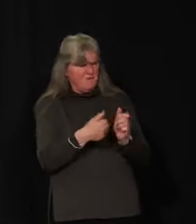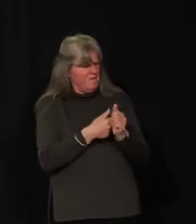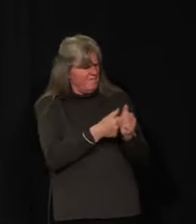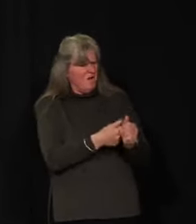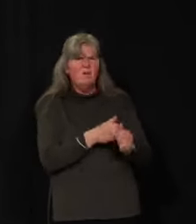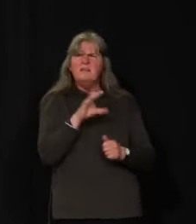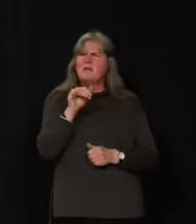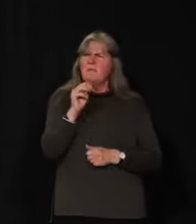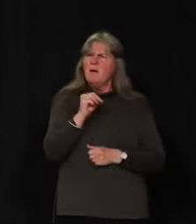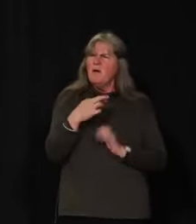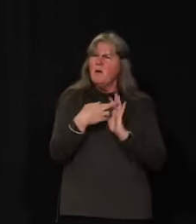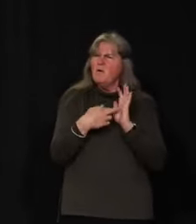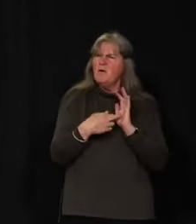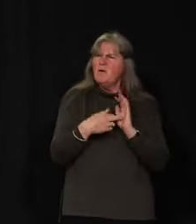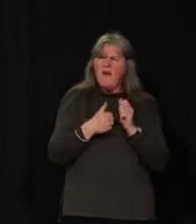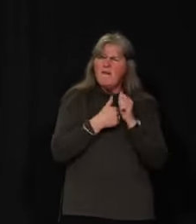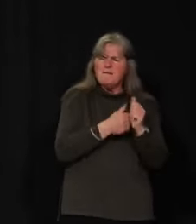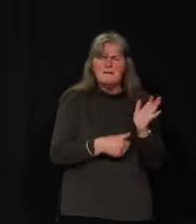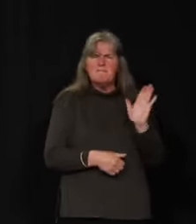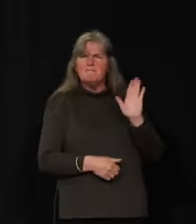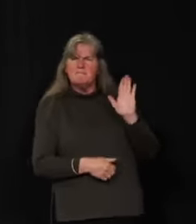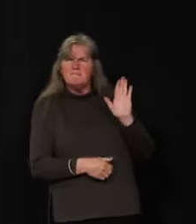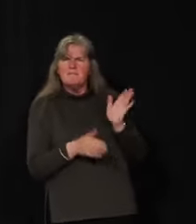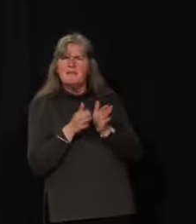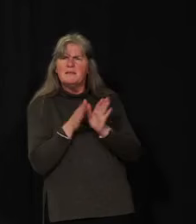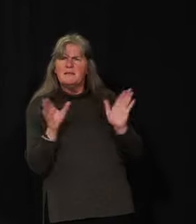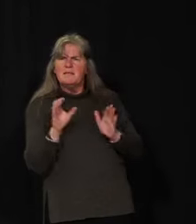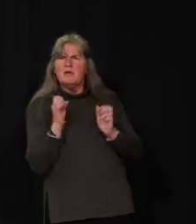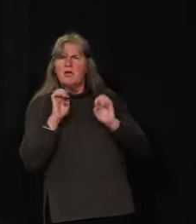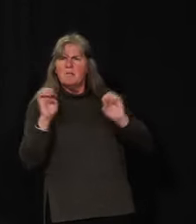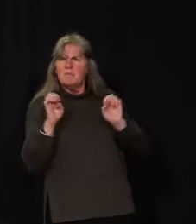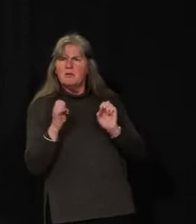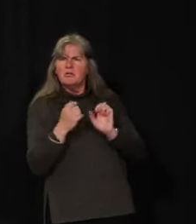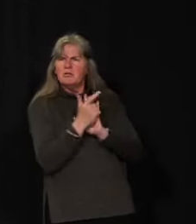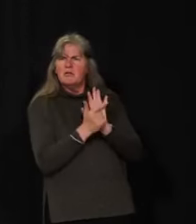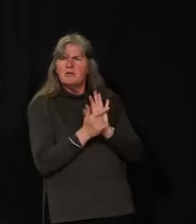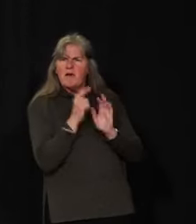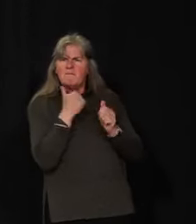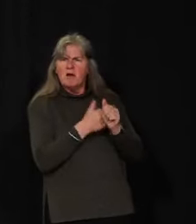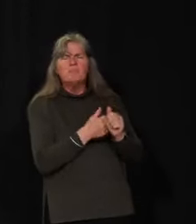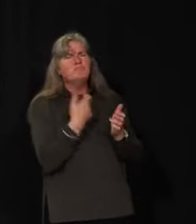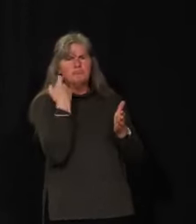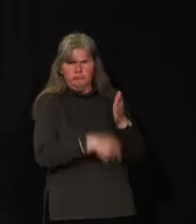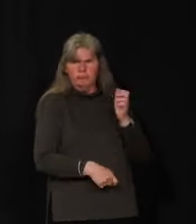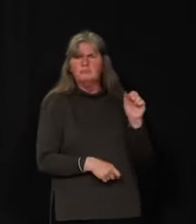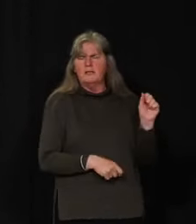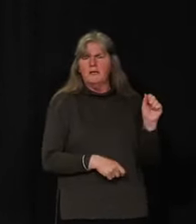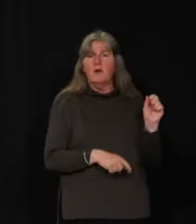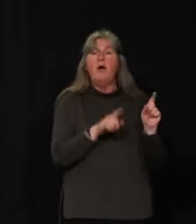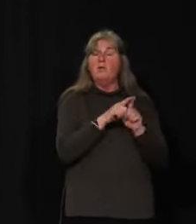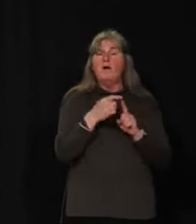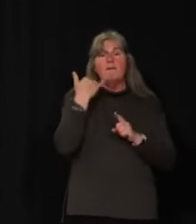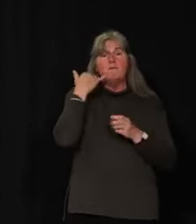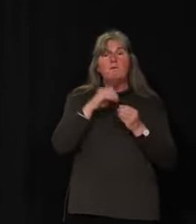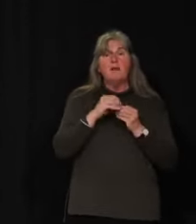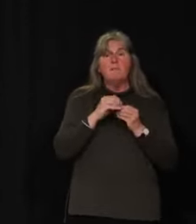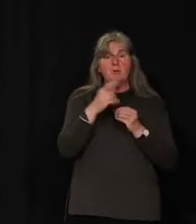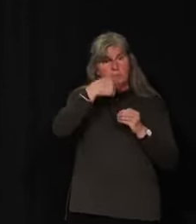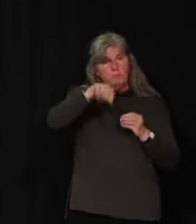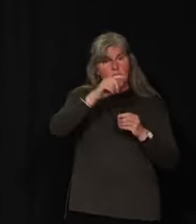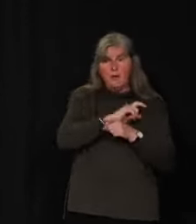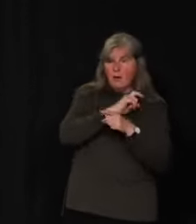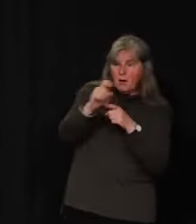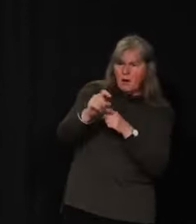SEMA orders. That's the Civil Emergency Measures Act orders. We have a call-in number as well where